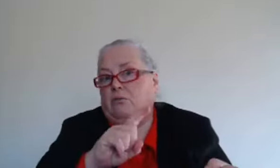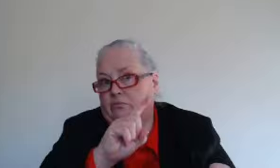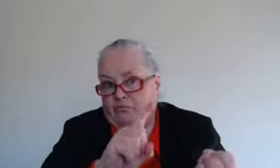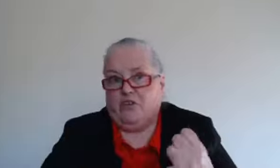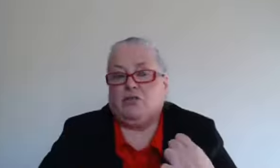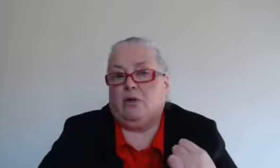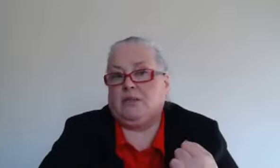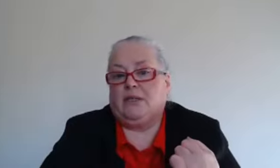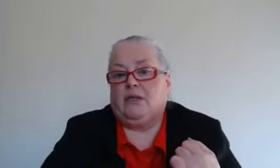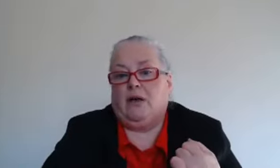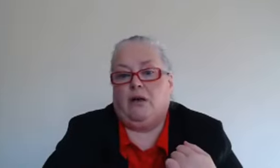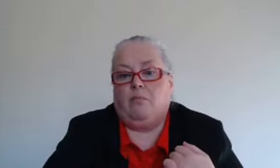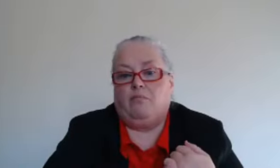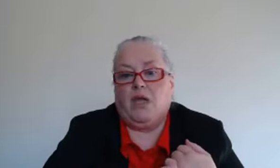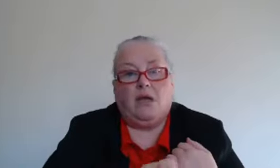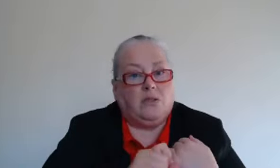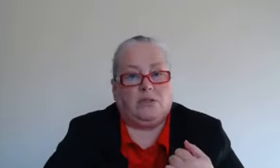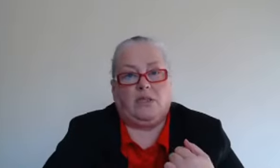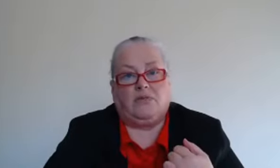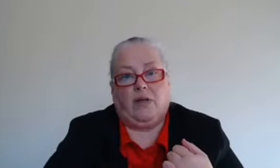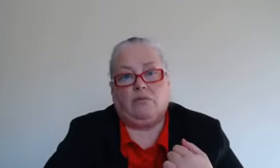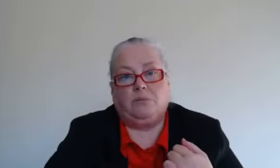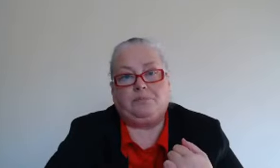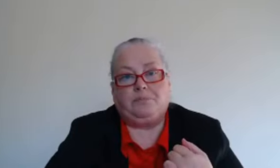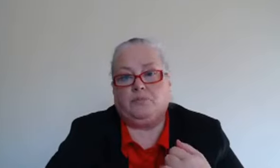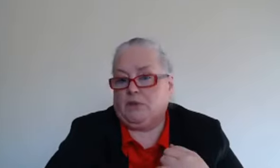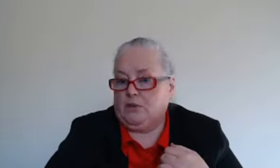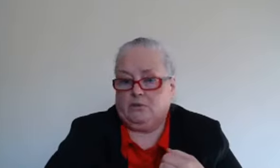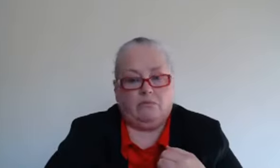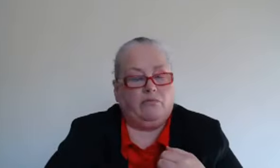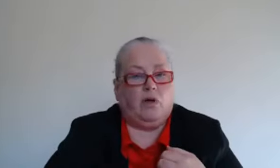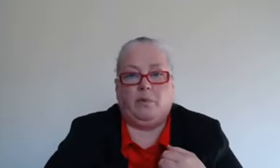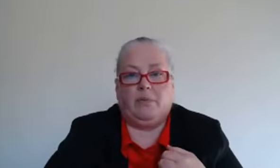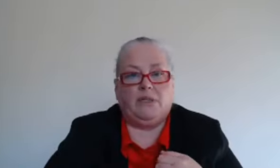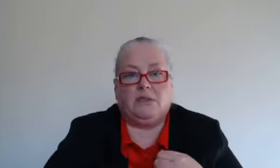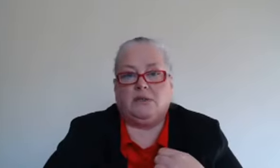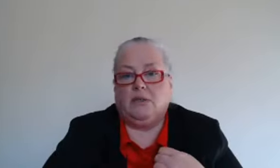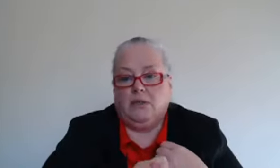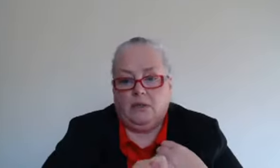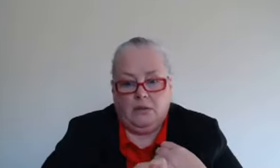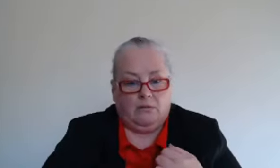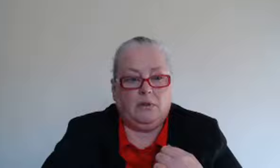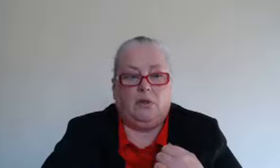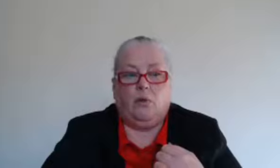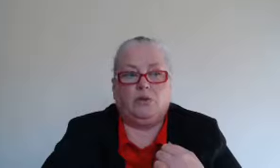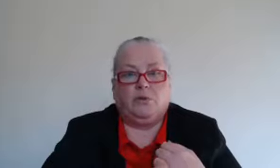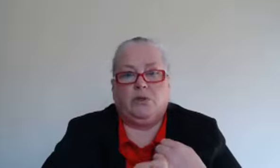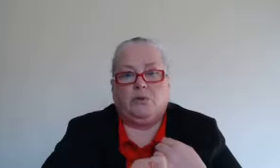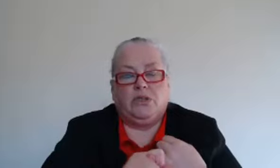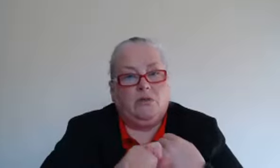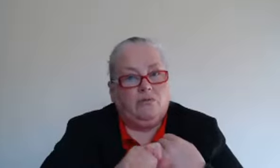visualizing a successful outcome a couple of minutes you know what you want to achieve